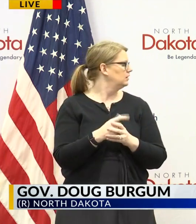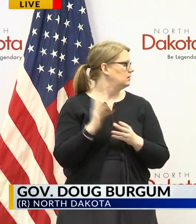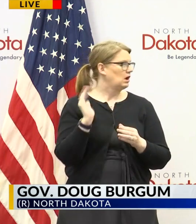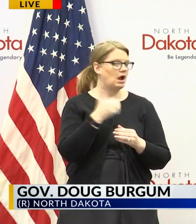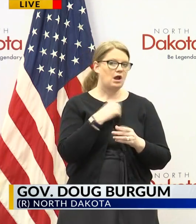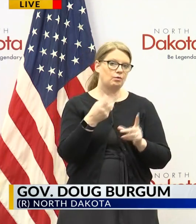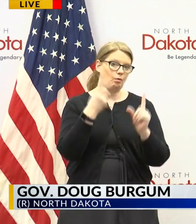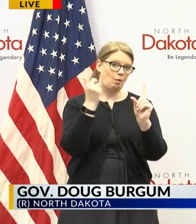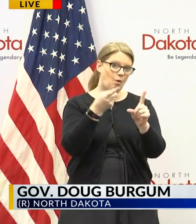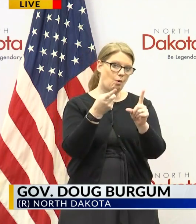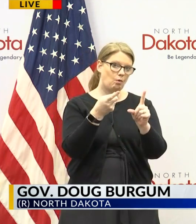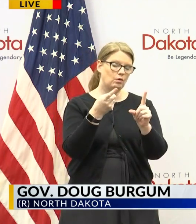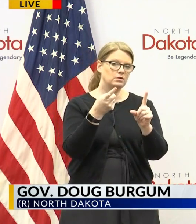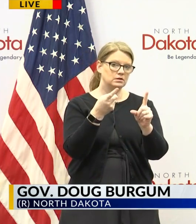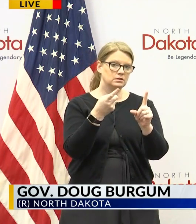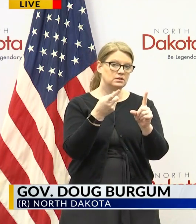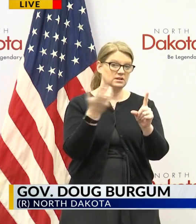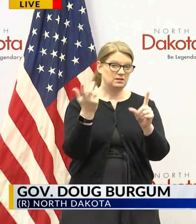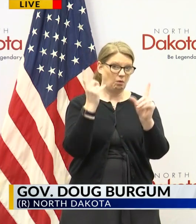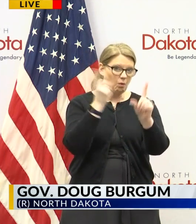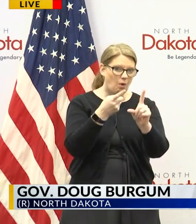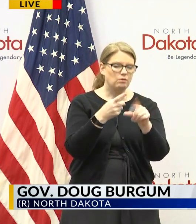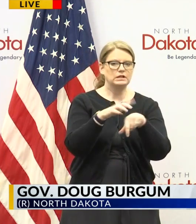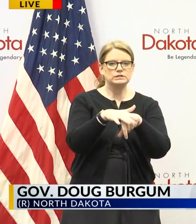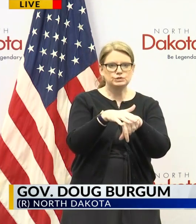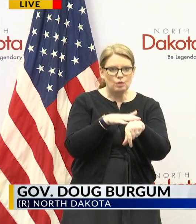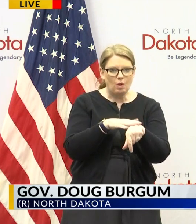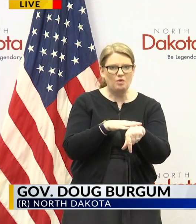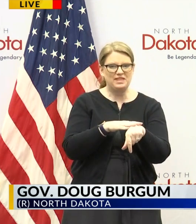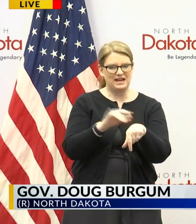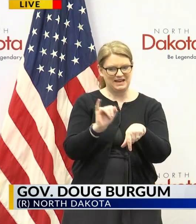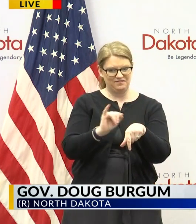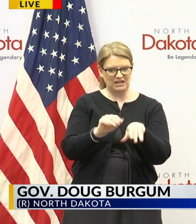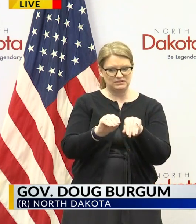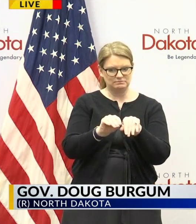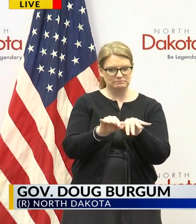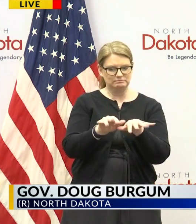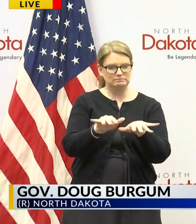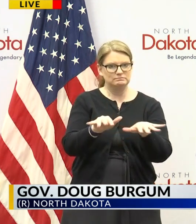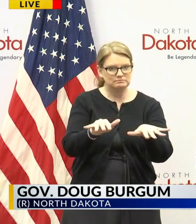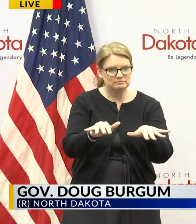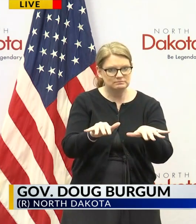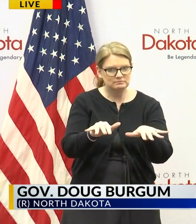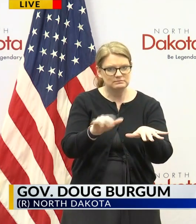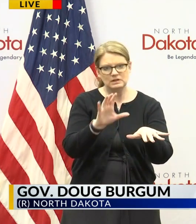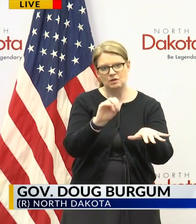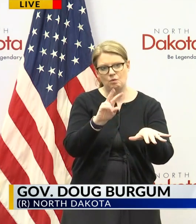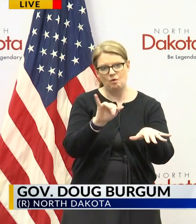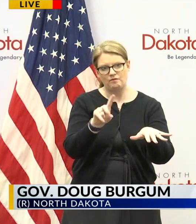is to try to slow the rate of infection of the COVID-19